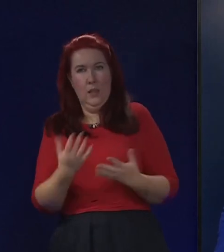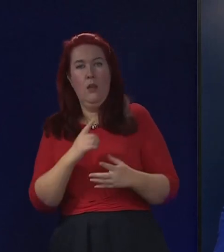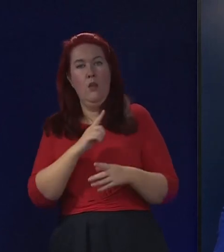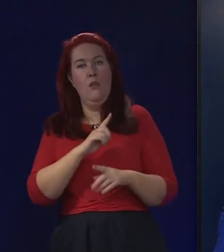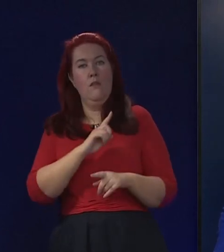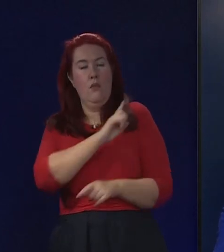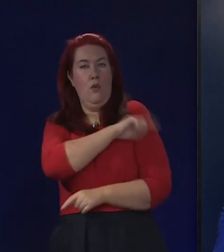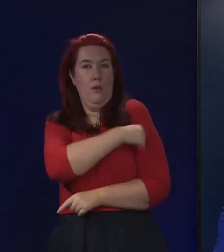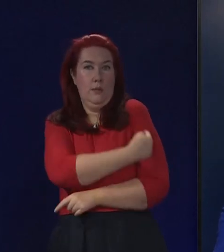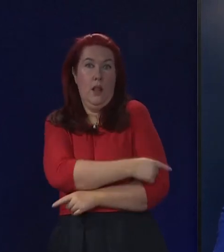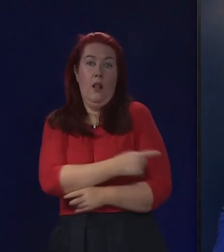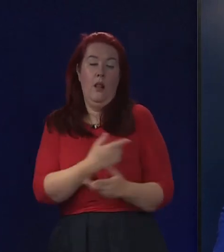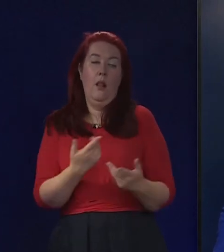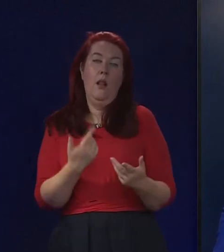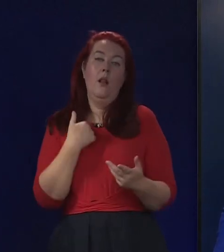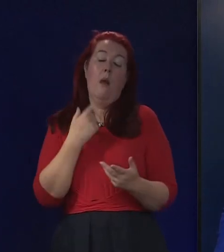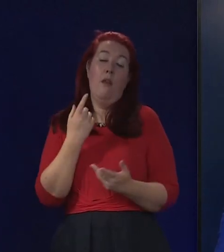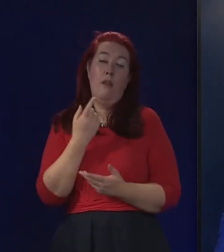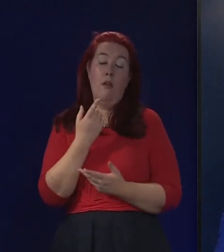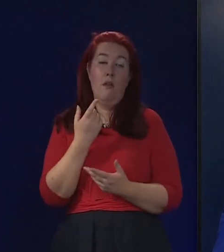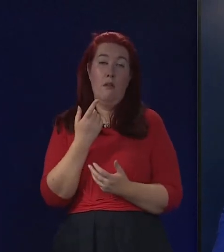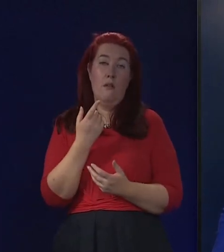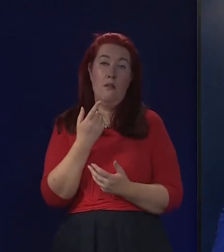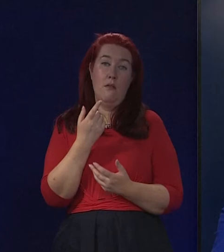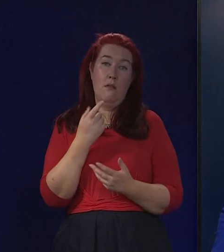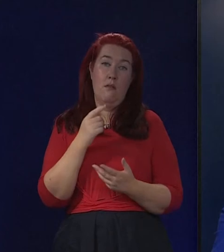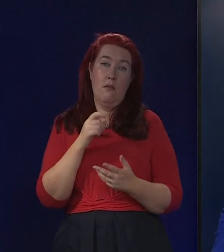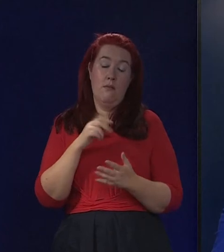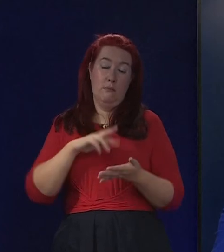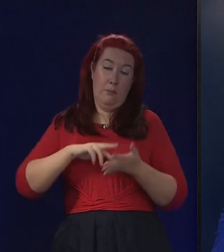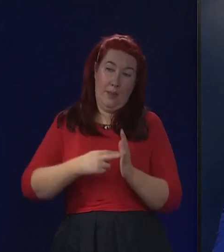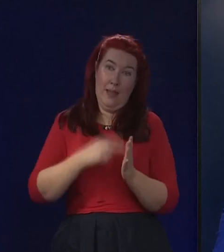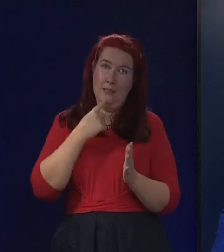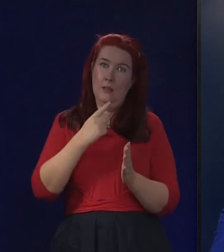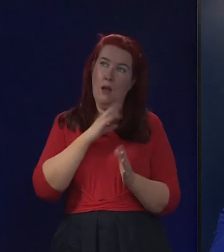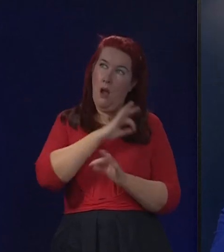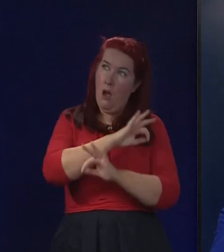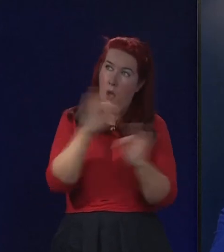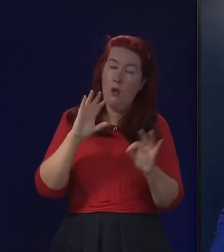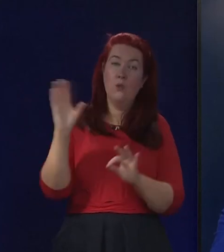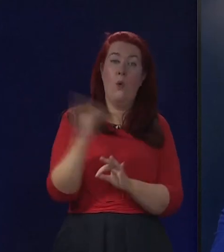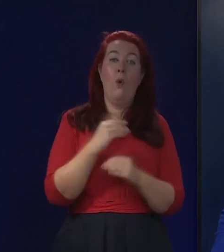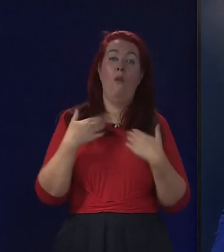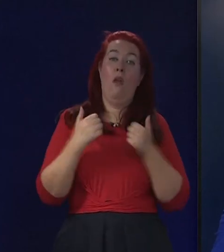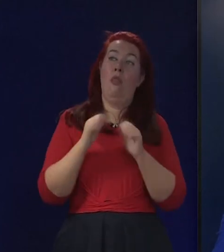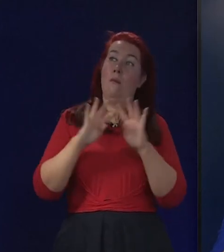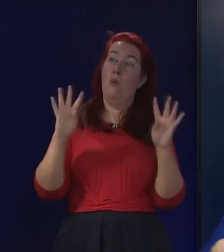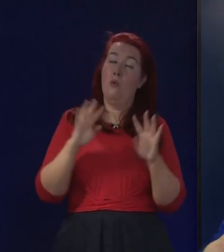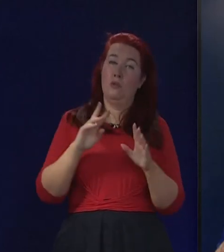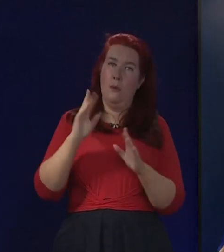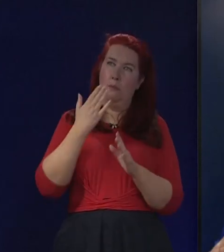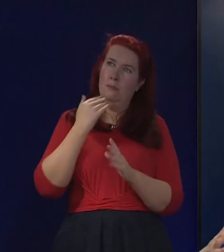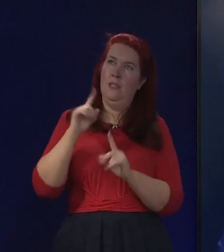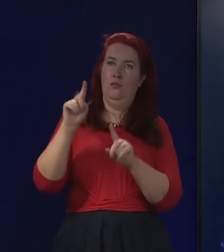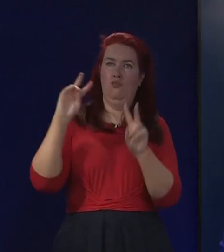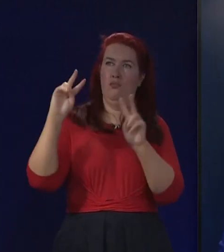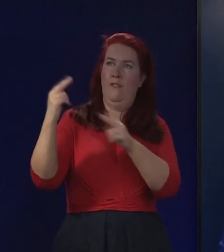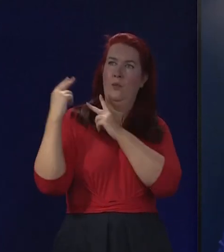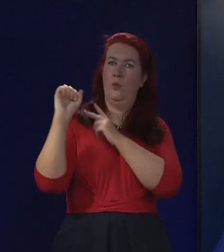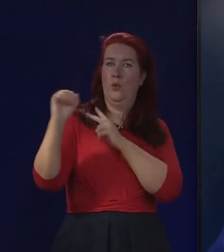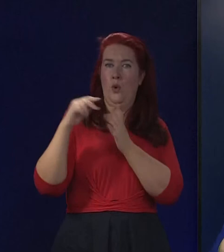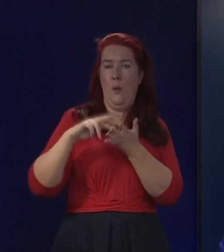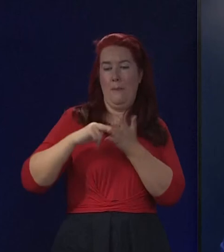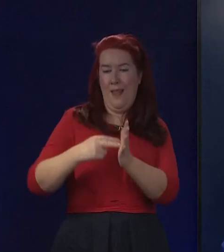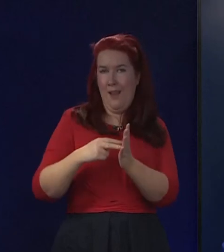in my opening remarks of asking all health boards to review all discharge plans right now to see if we can ensure